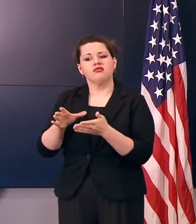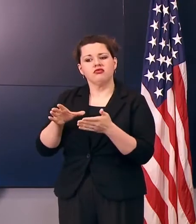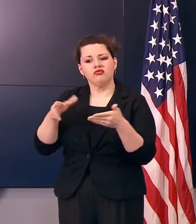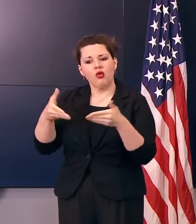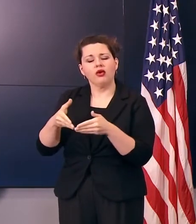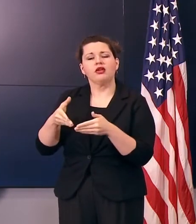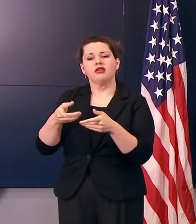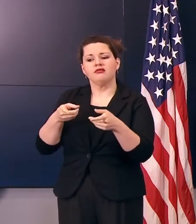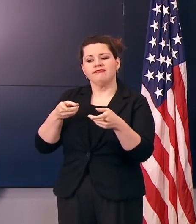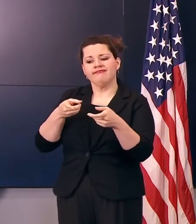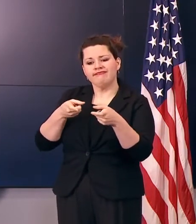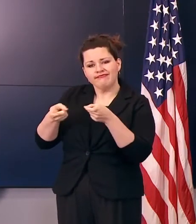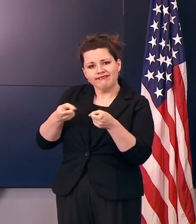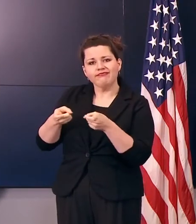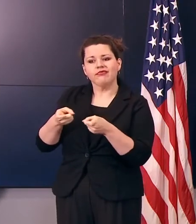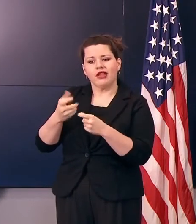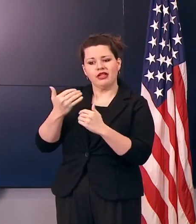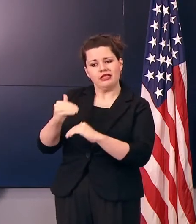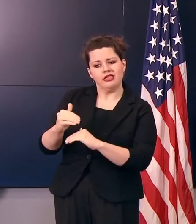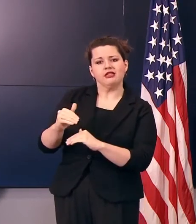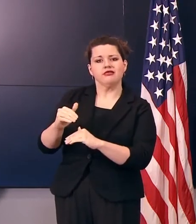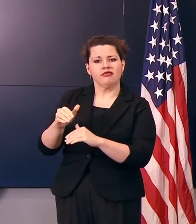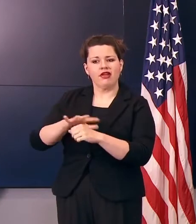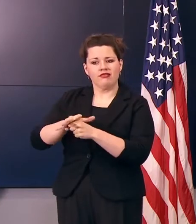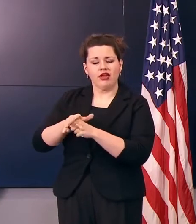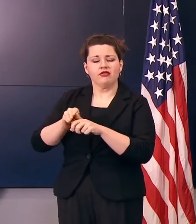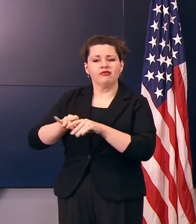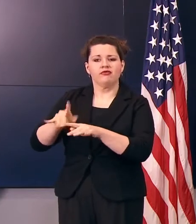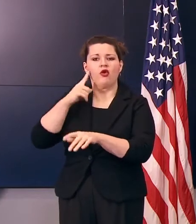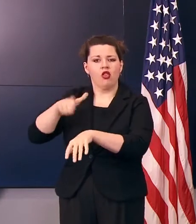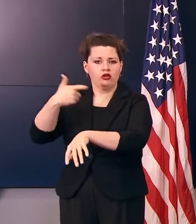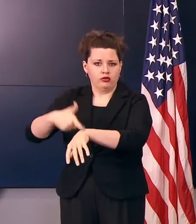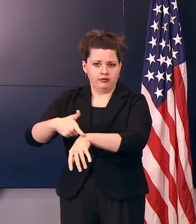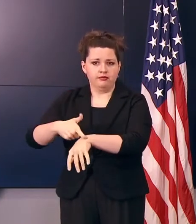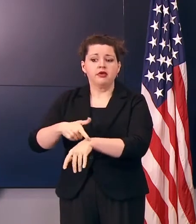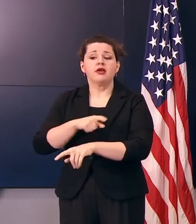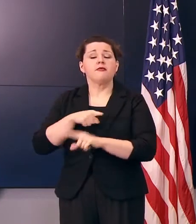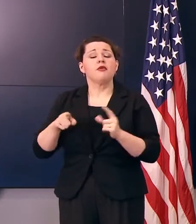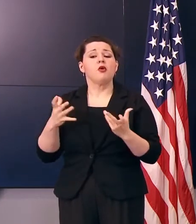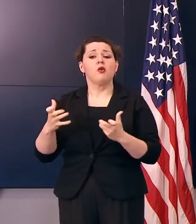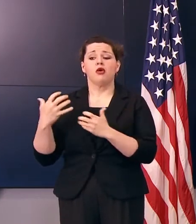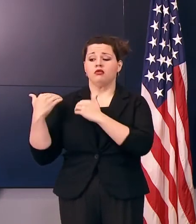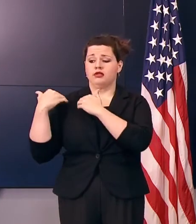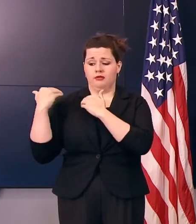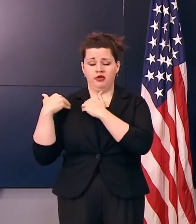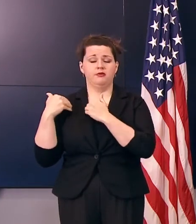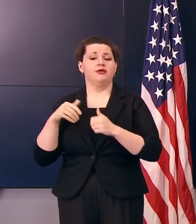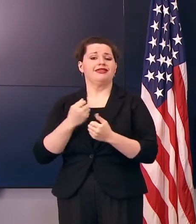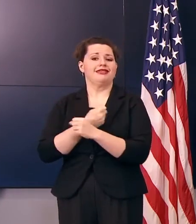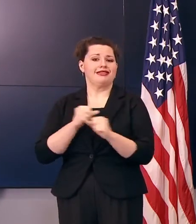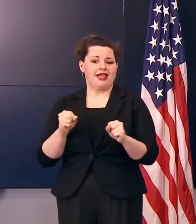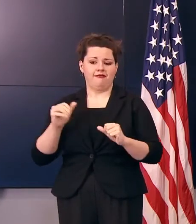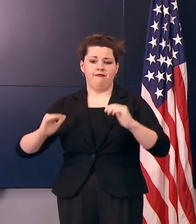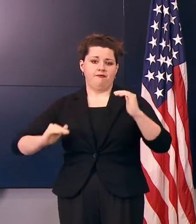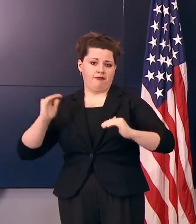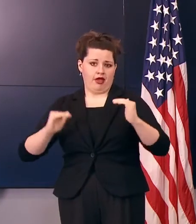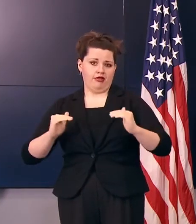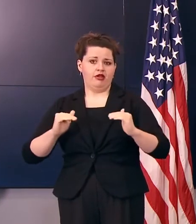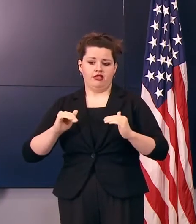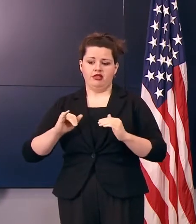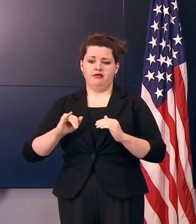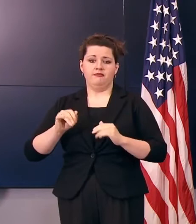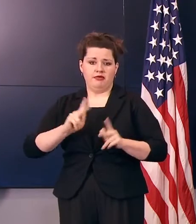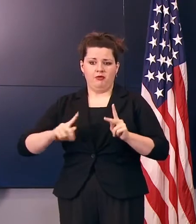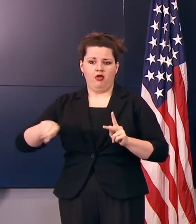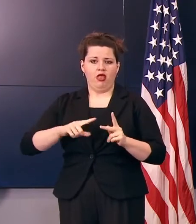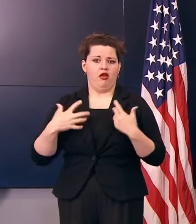virus activity for the long term in a way that allows us to safely and responsibly balance the health of our people